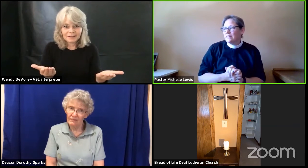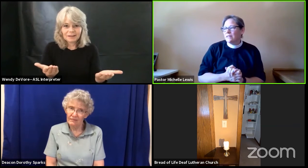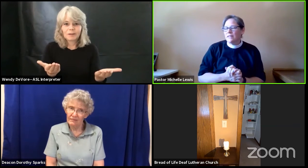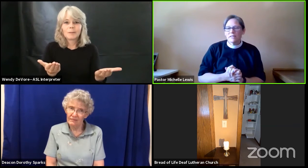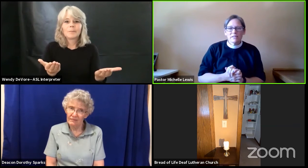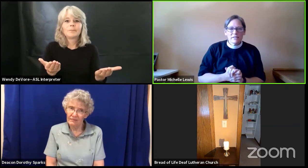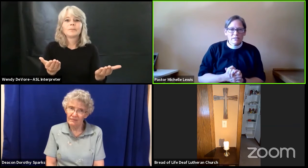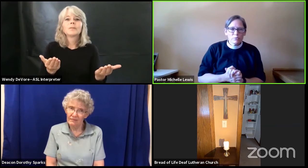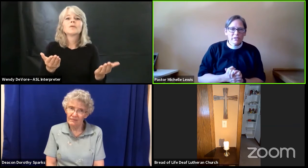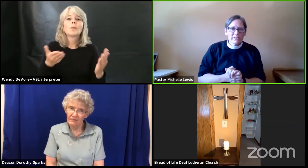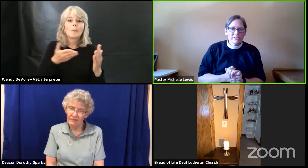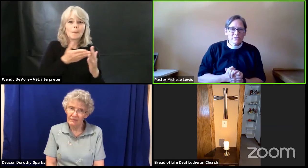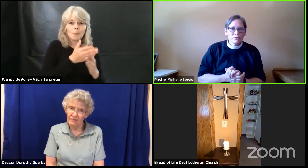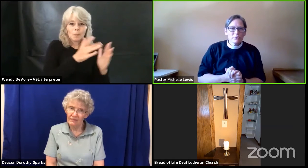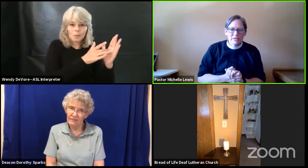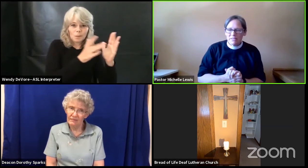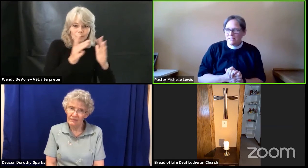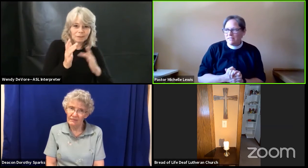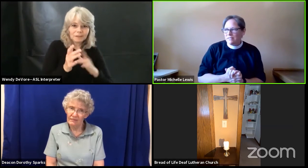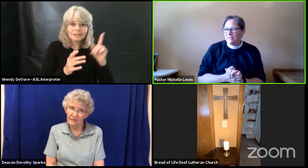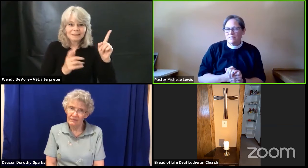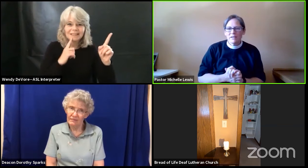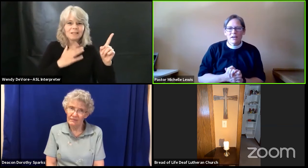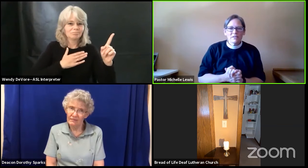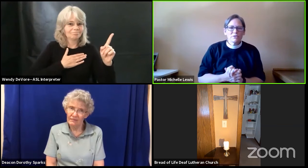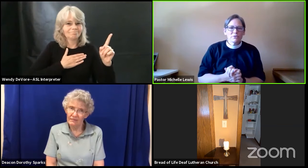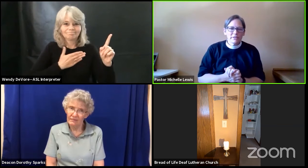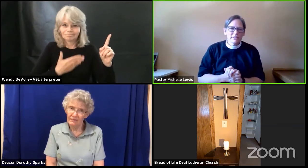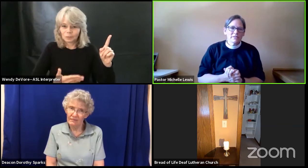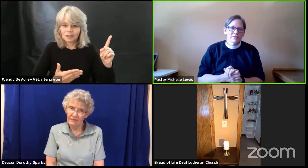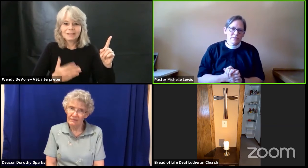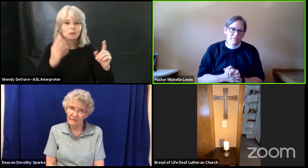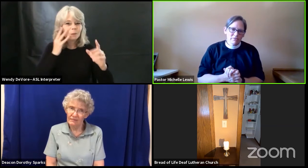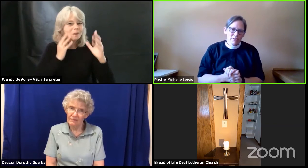is willing to do this, enter into the suffering.